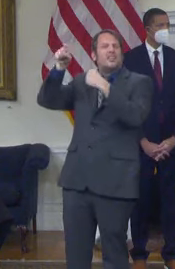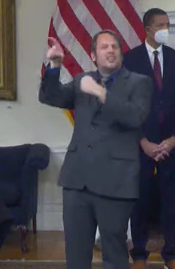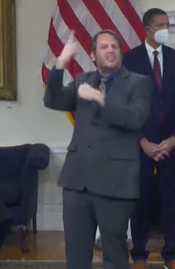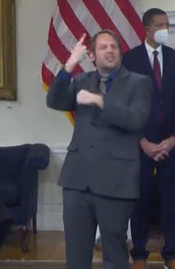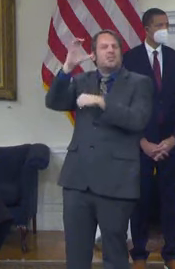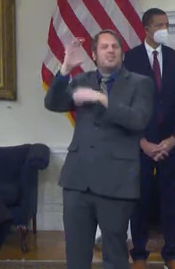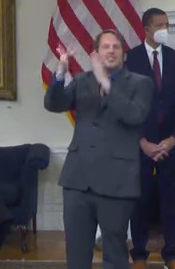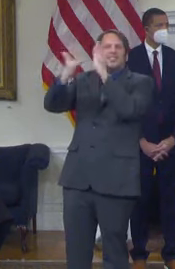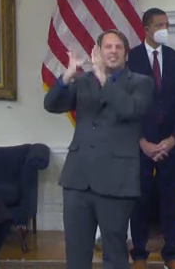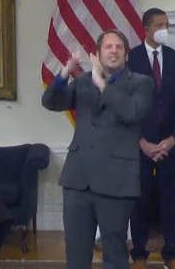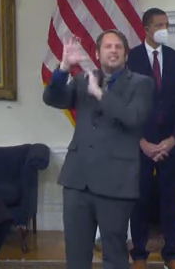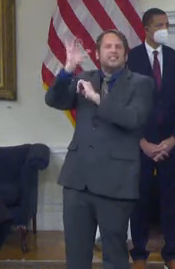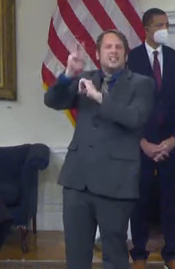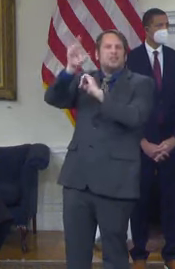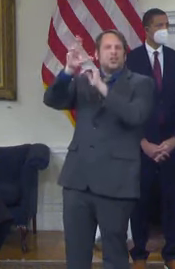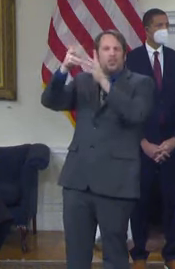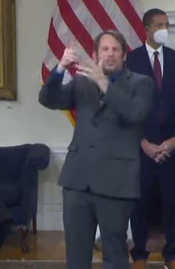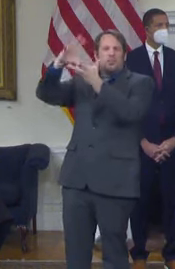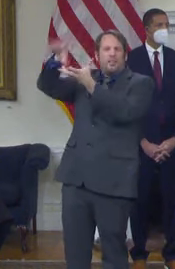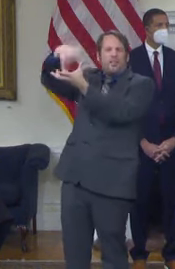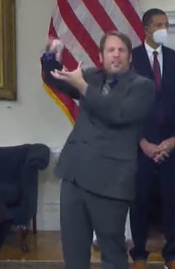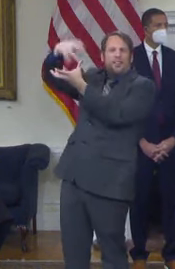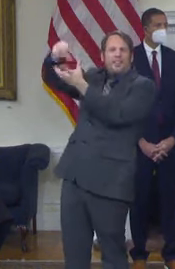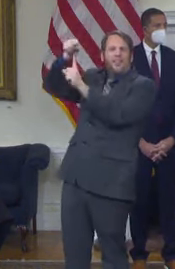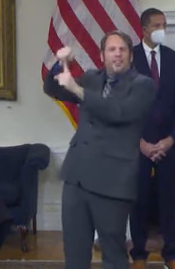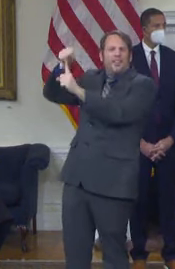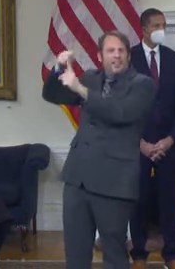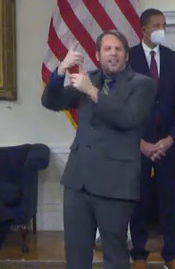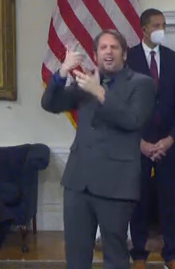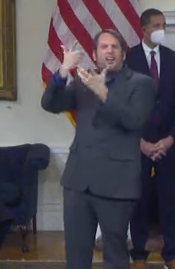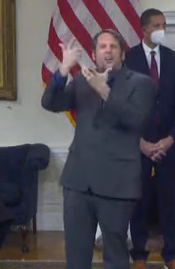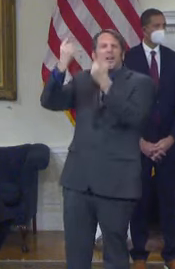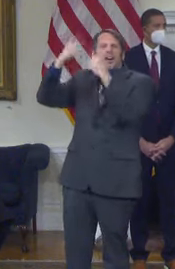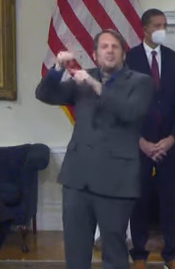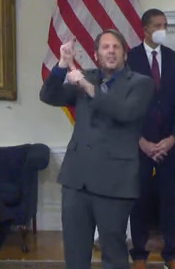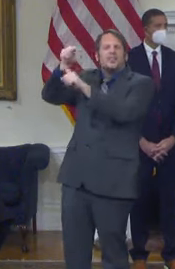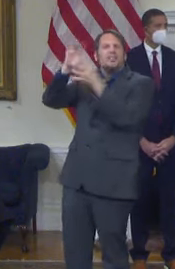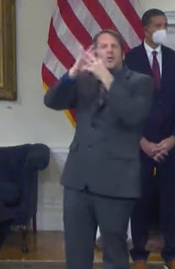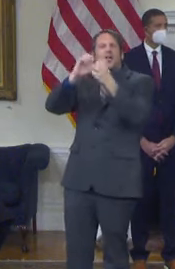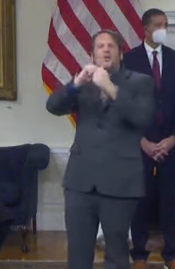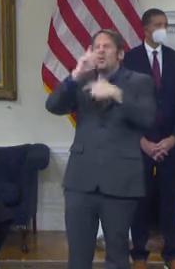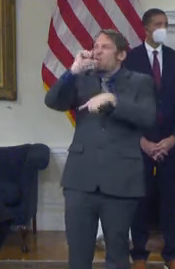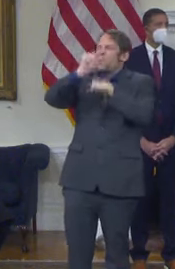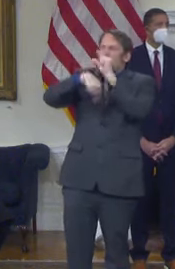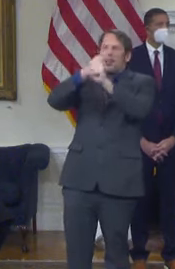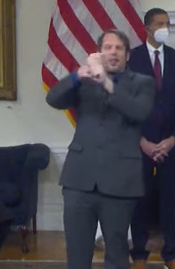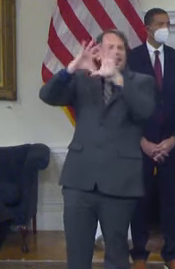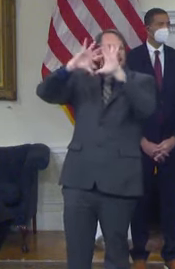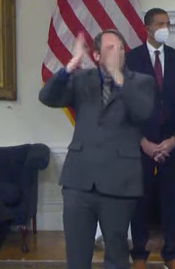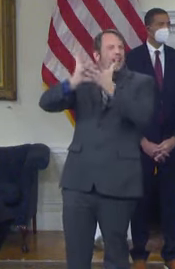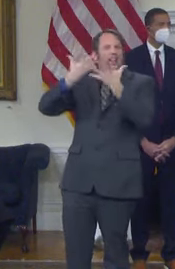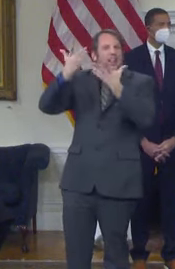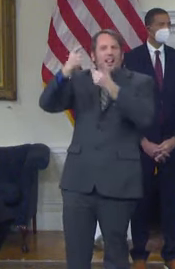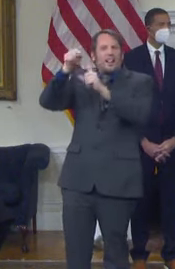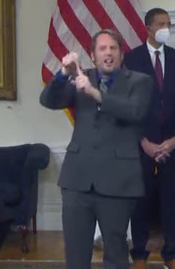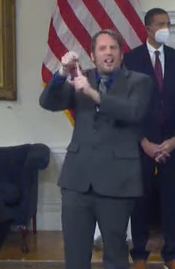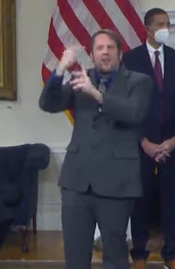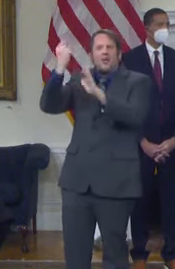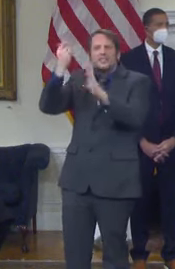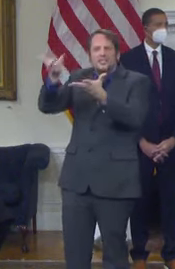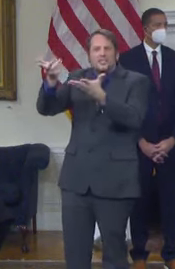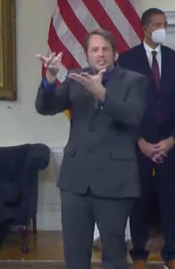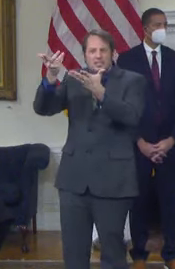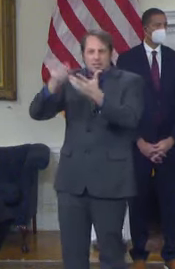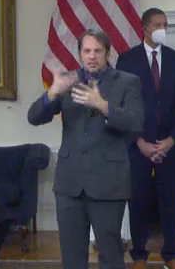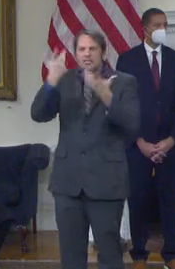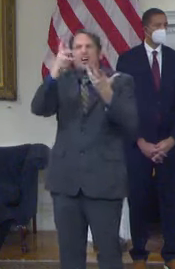Yeah, it's a great question. This is something that we have a huge team of people inside and